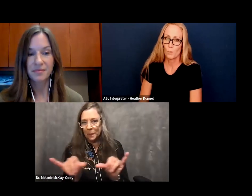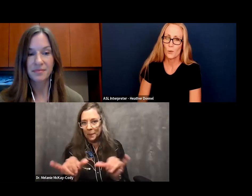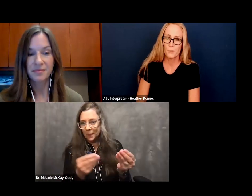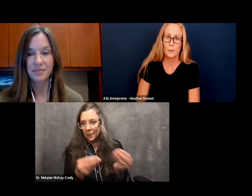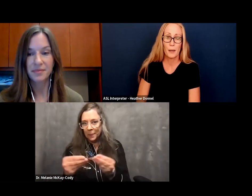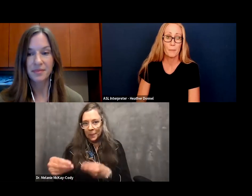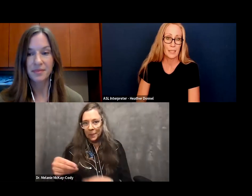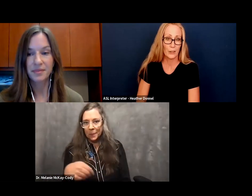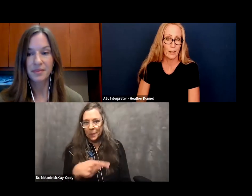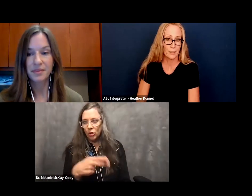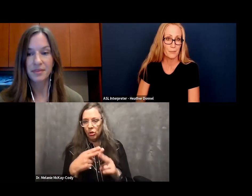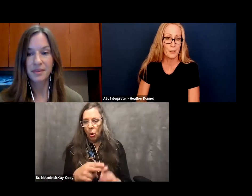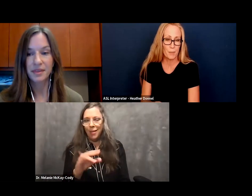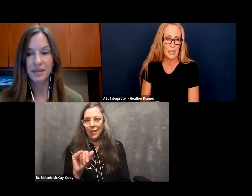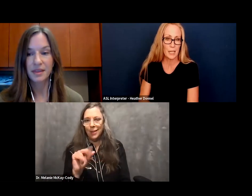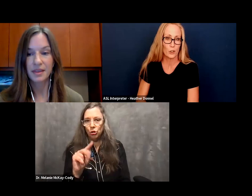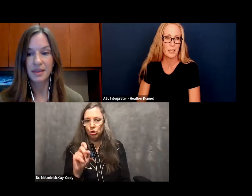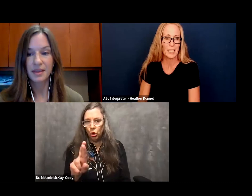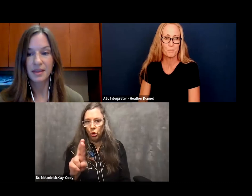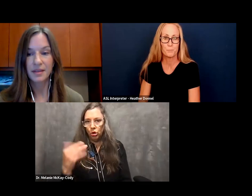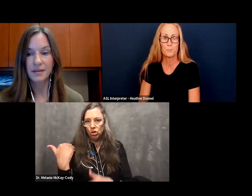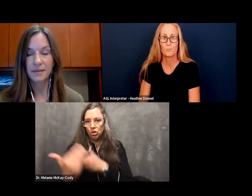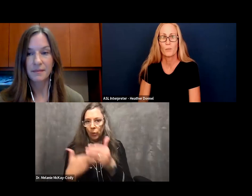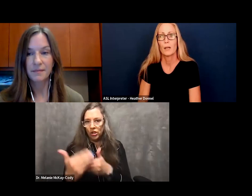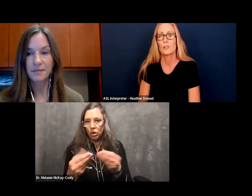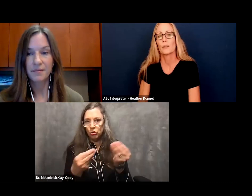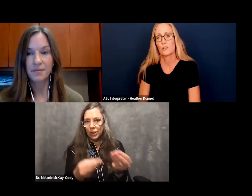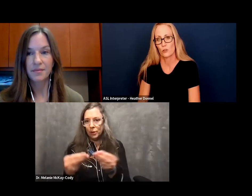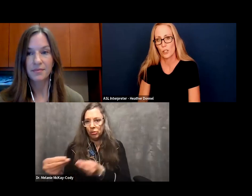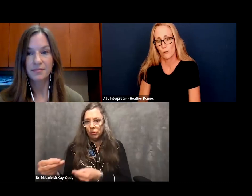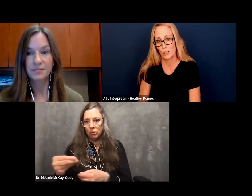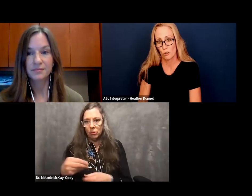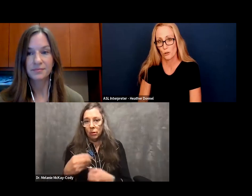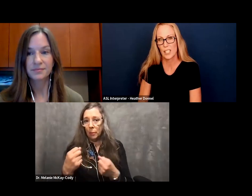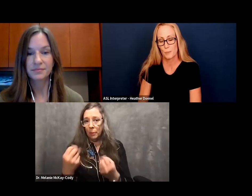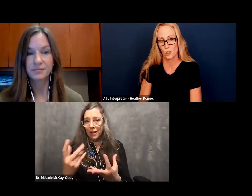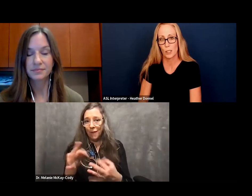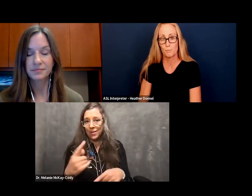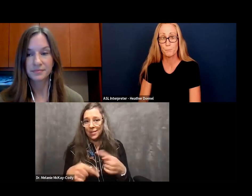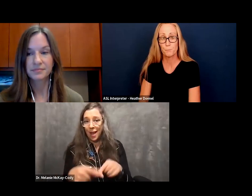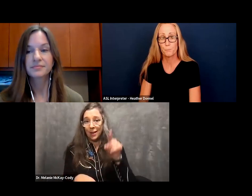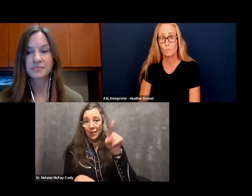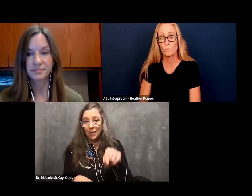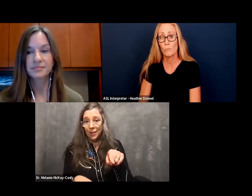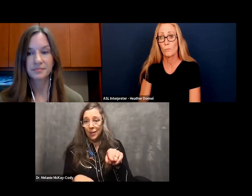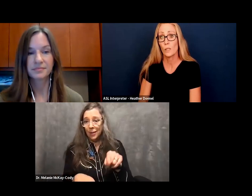No, most of them have been carried on and they've maintained their meaning. It's called intergenerational transmission.